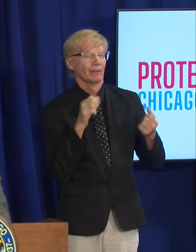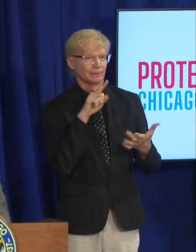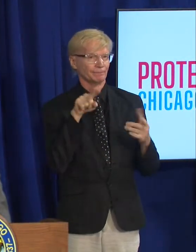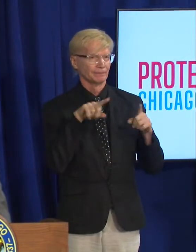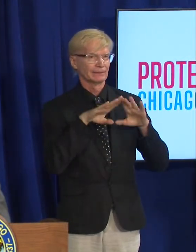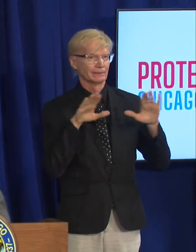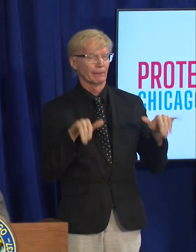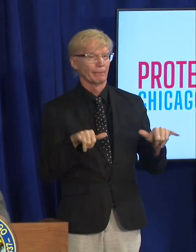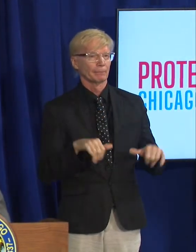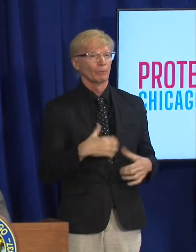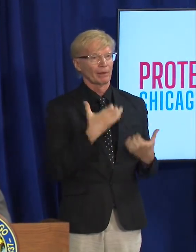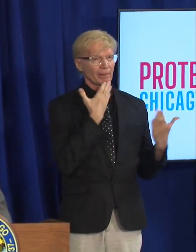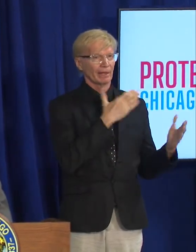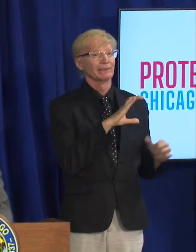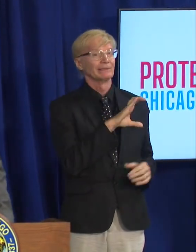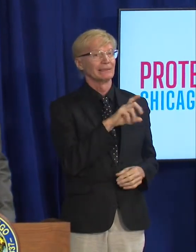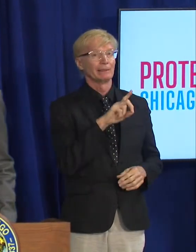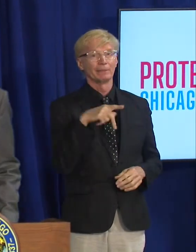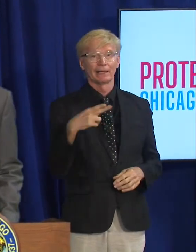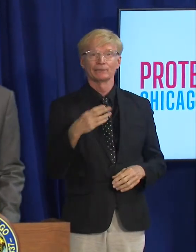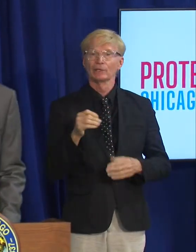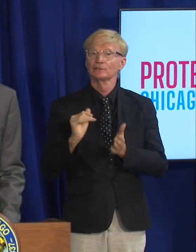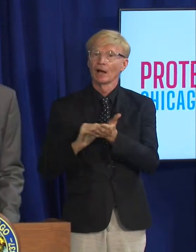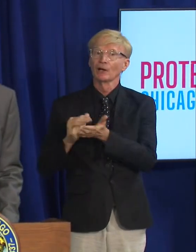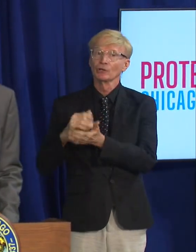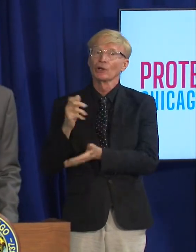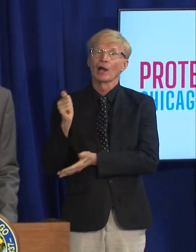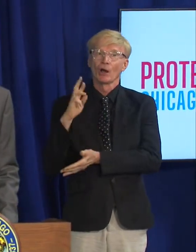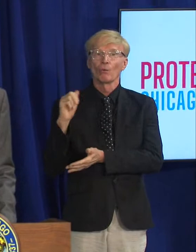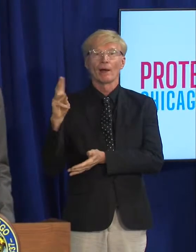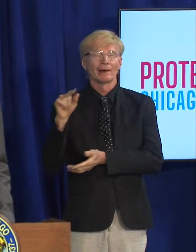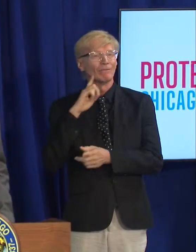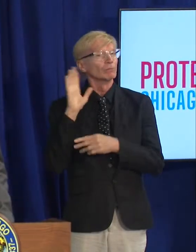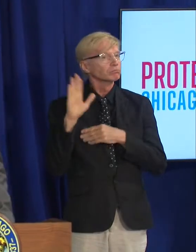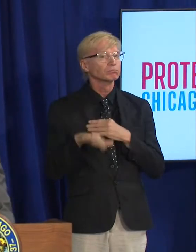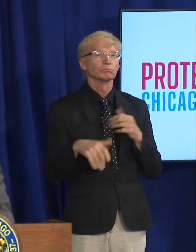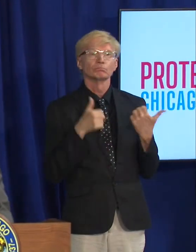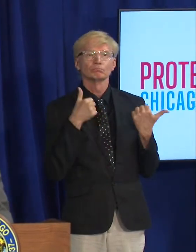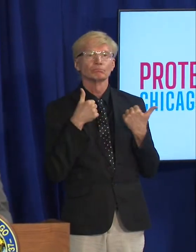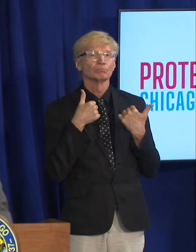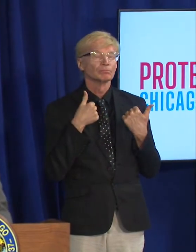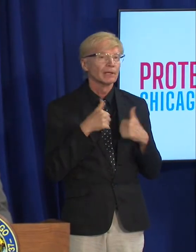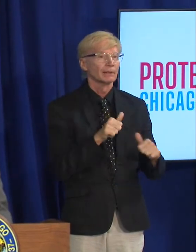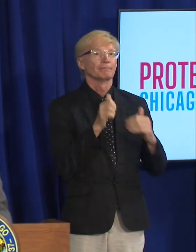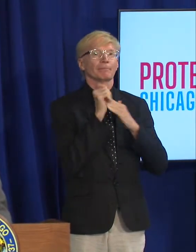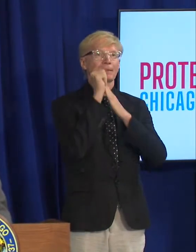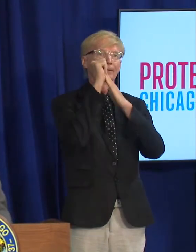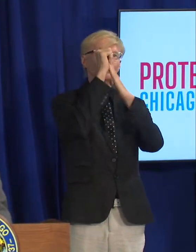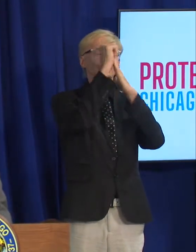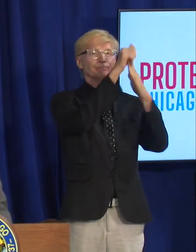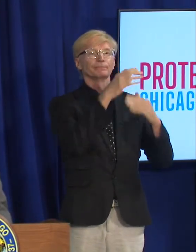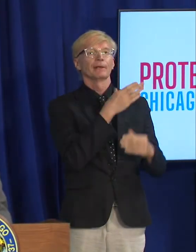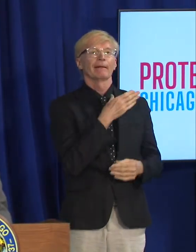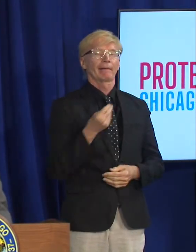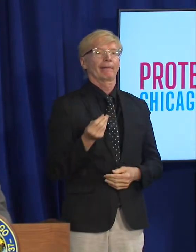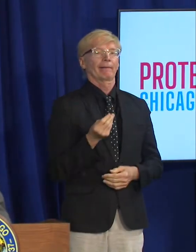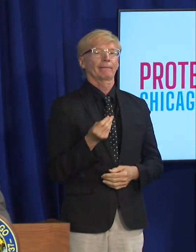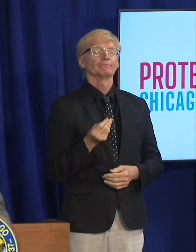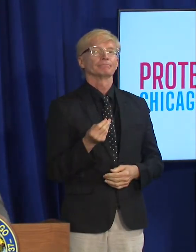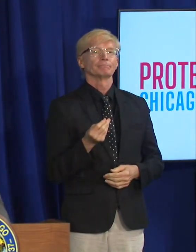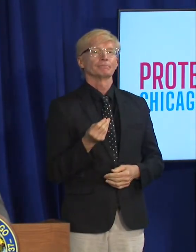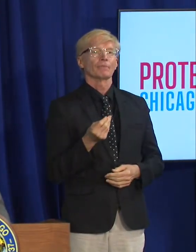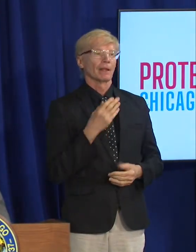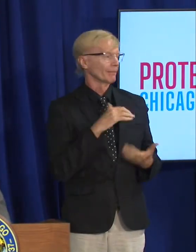I want to thank CDPH and Dr. Arwady for continued leadership and I want to thank our partners and friends